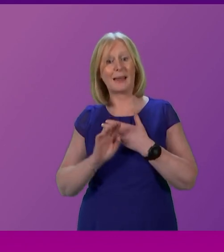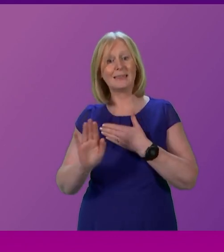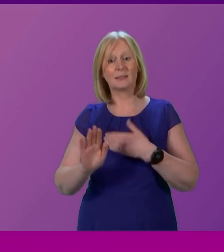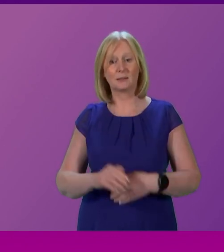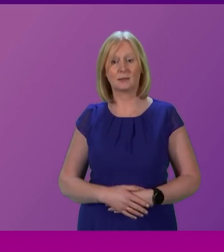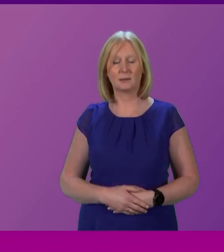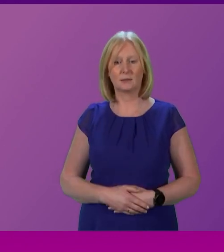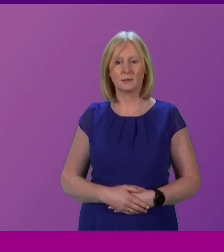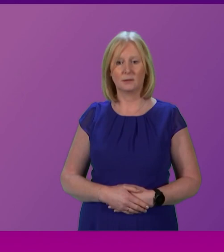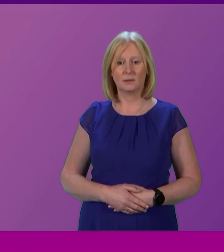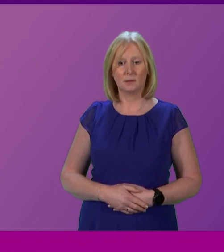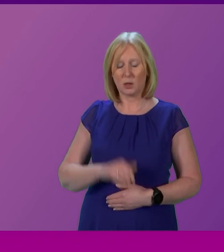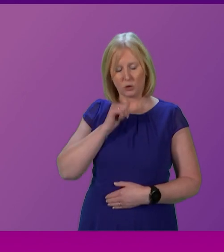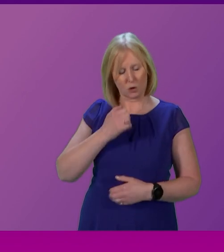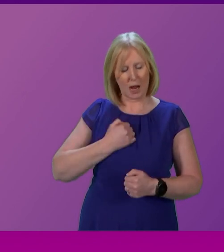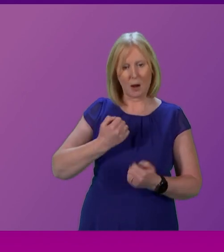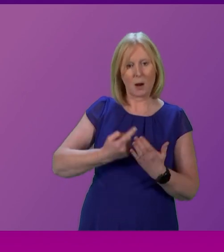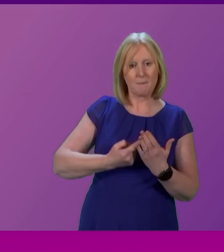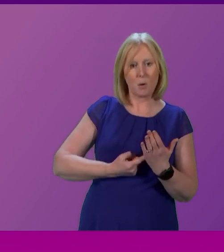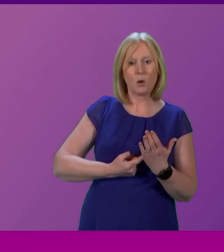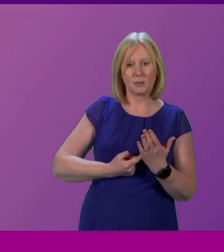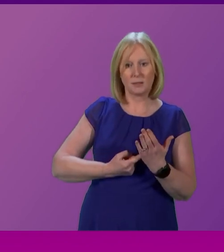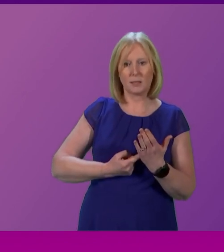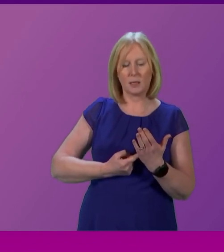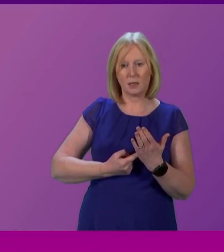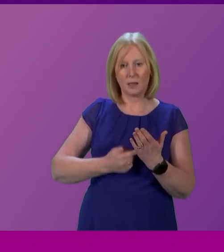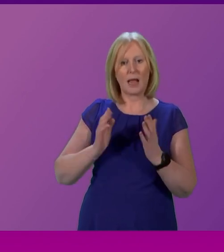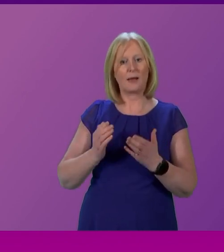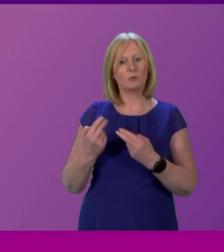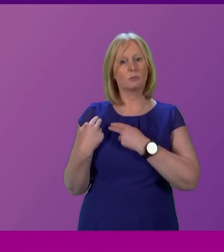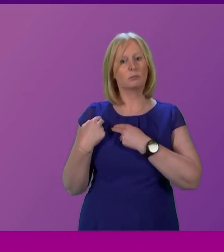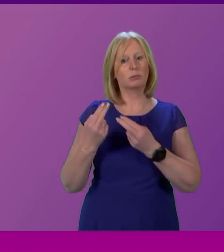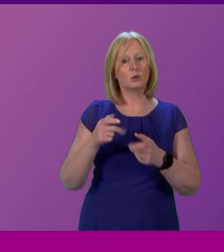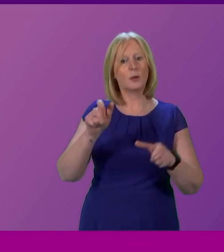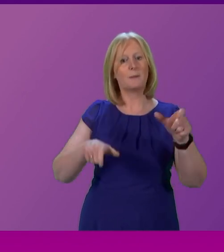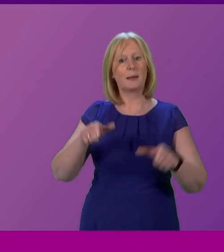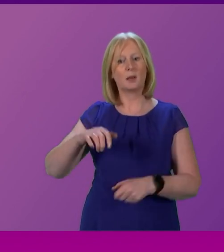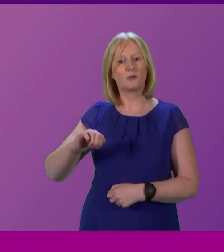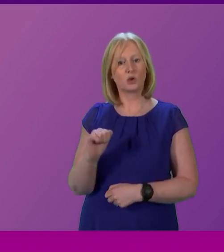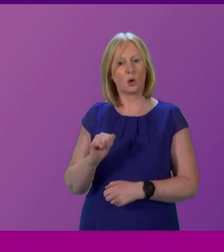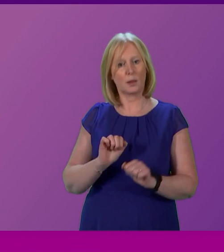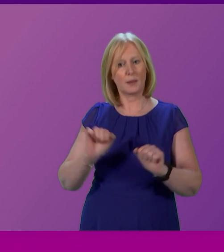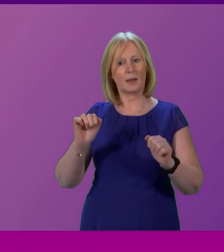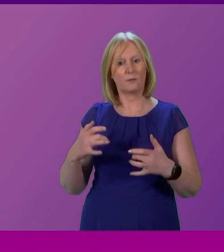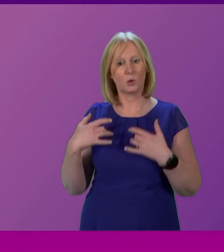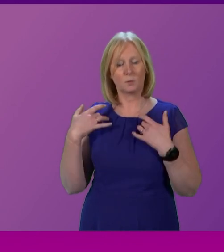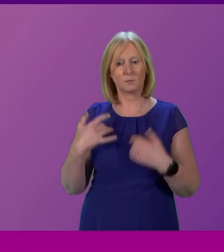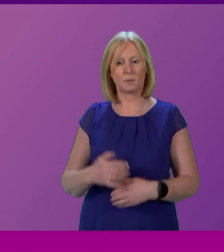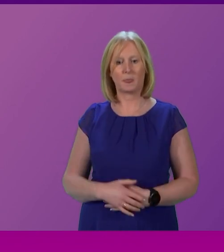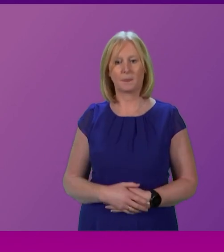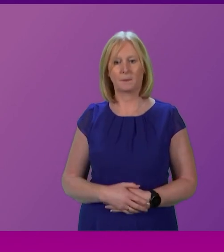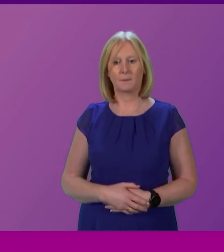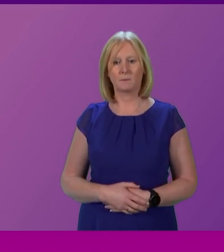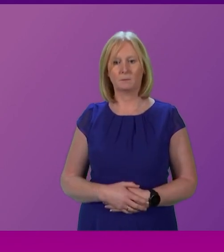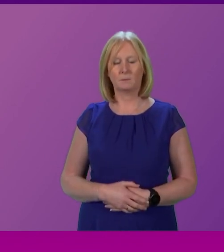It's not this party's policy not to allow the people to have their say, unlike the other three unionist parties in this debate.